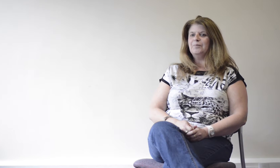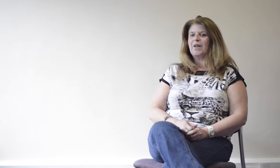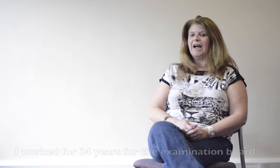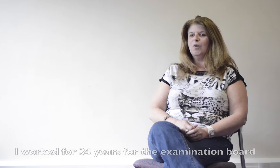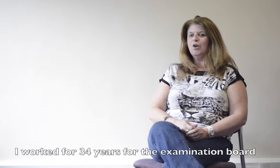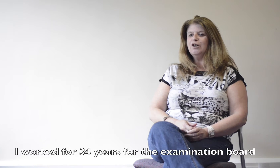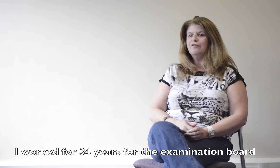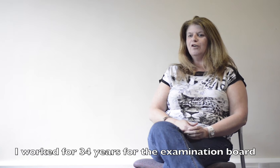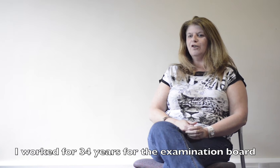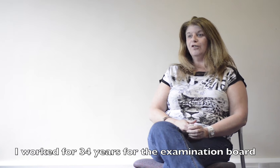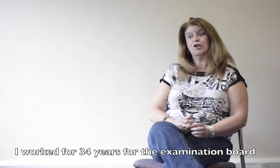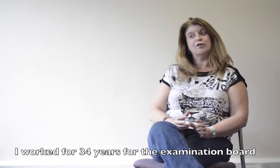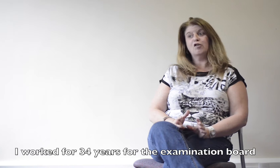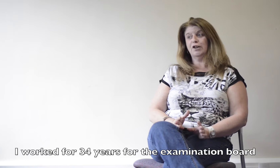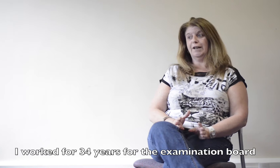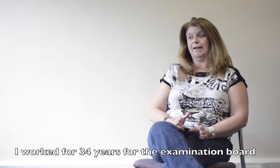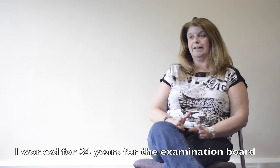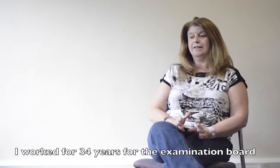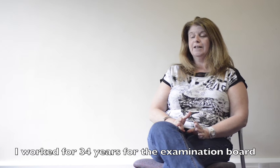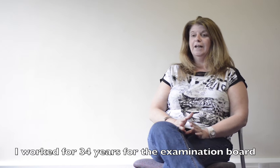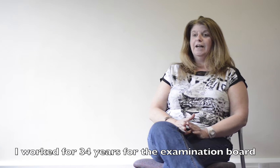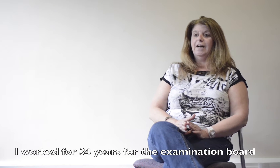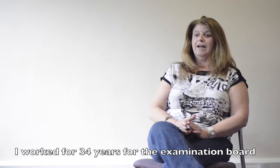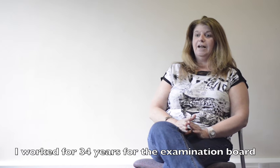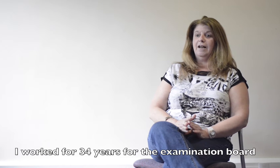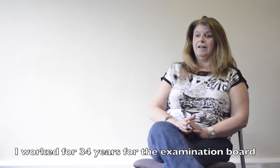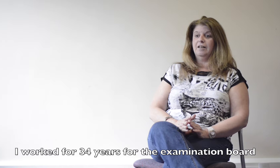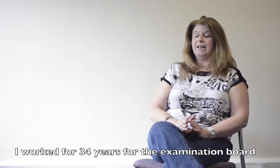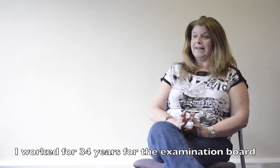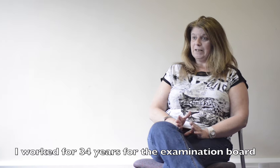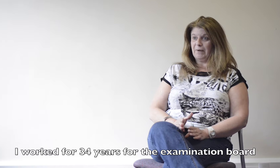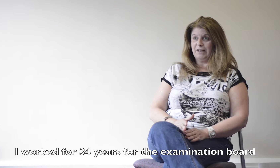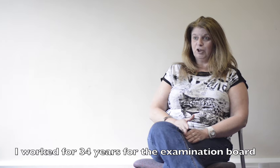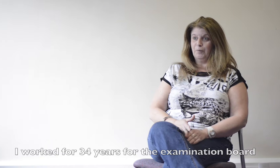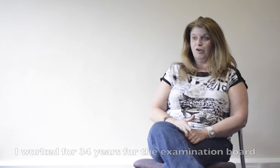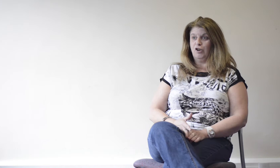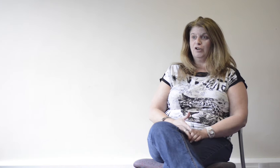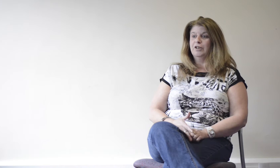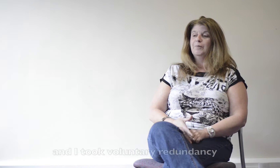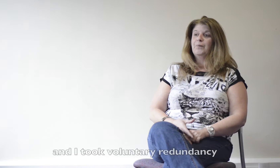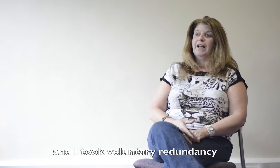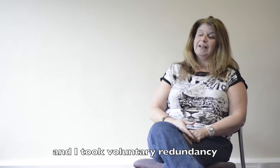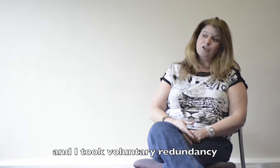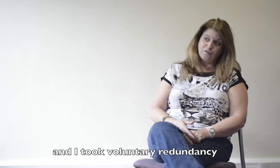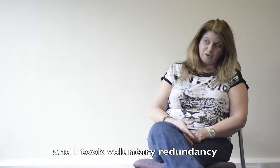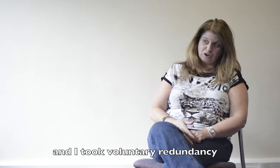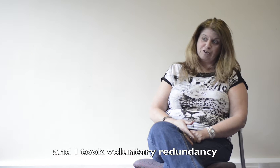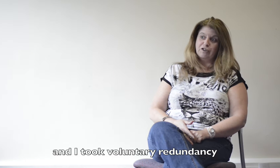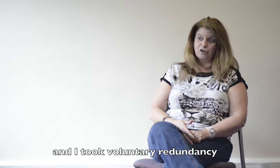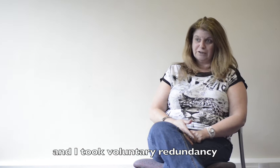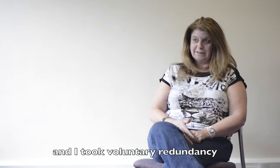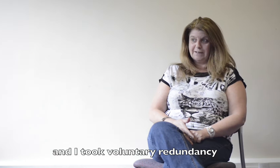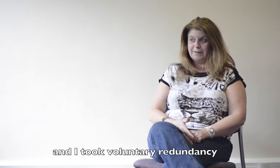I worked for a 34-year examination course, and I took both of them, I'll just say.